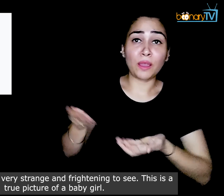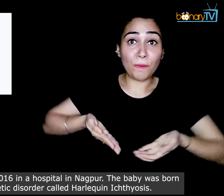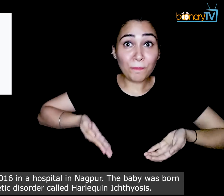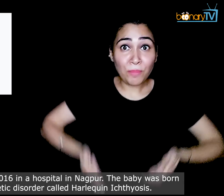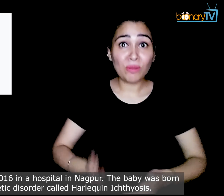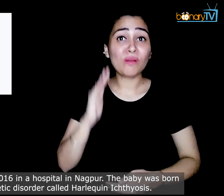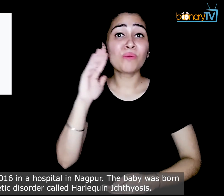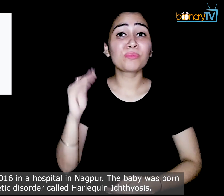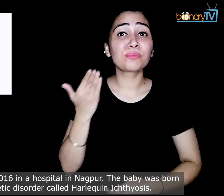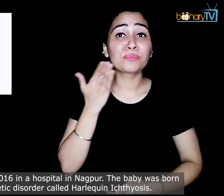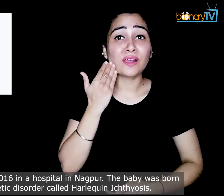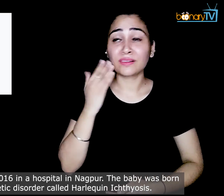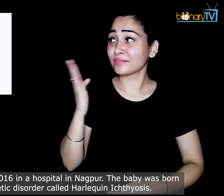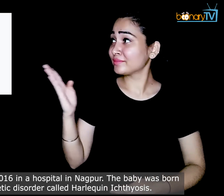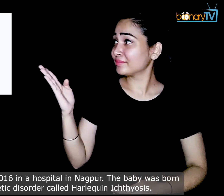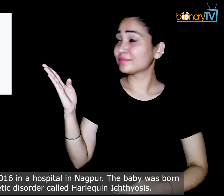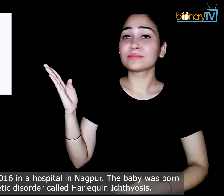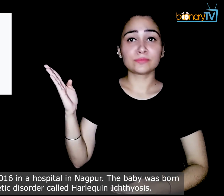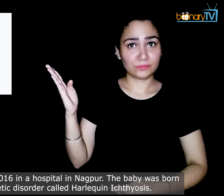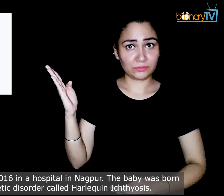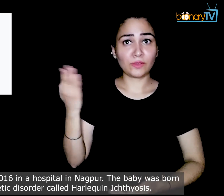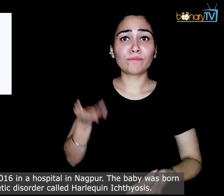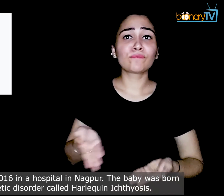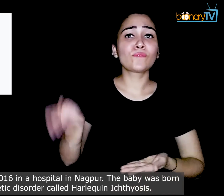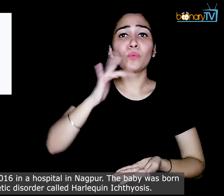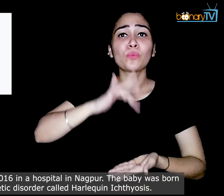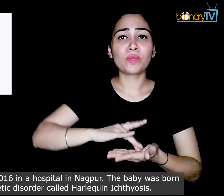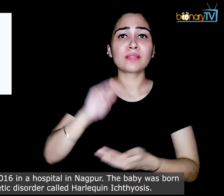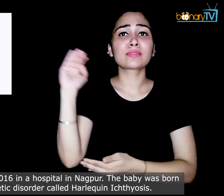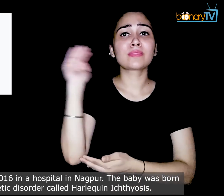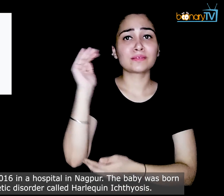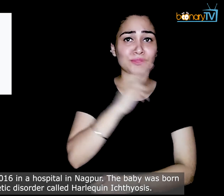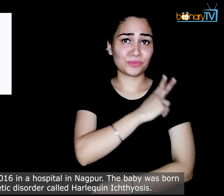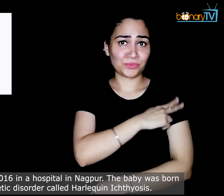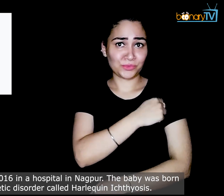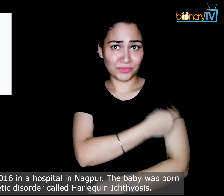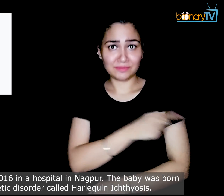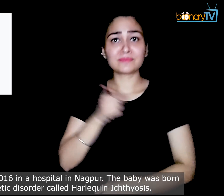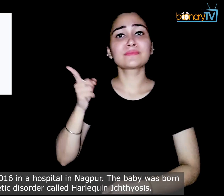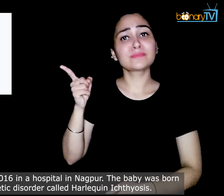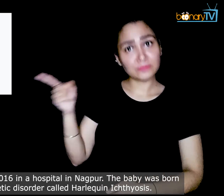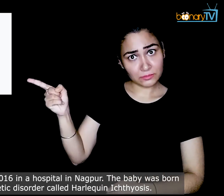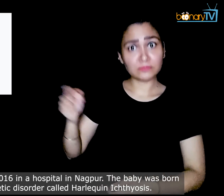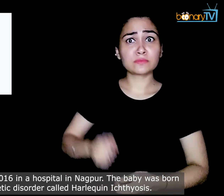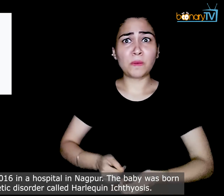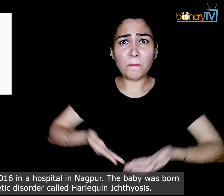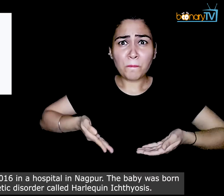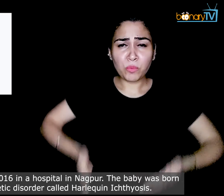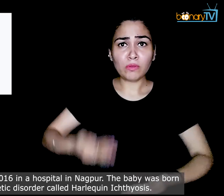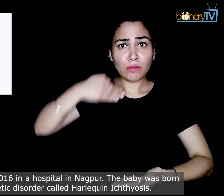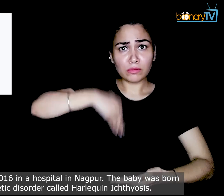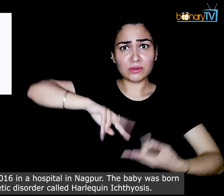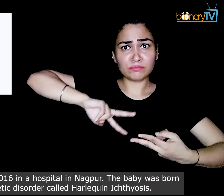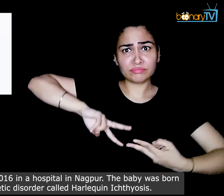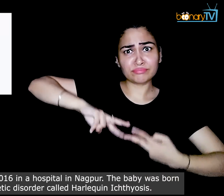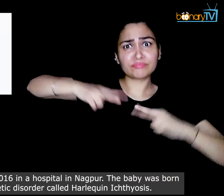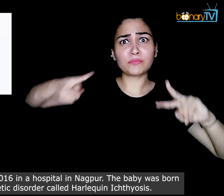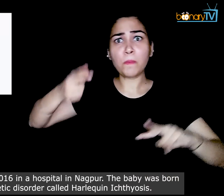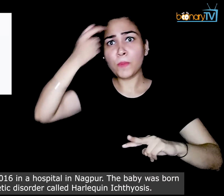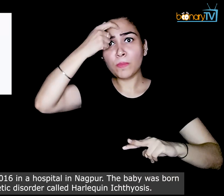She was born in 2016 in a hospital in Nagpur. The baby was born with a genetic